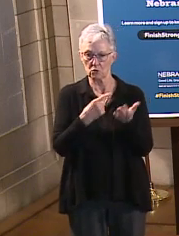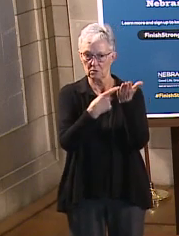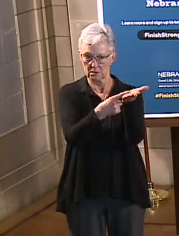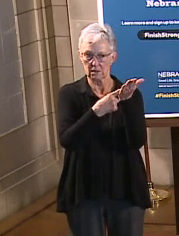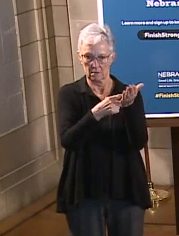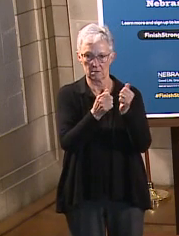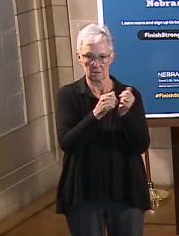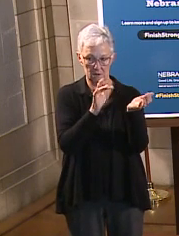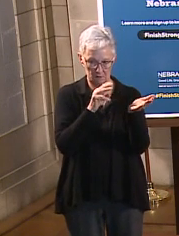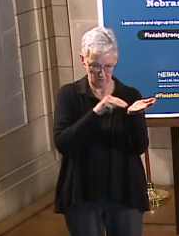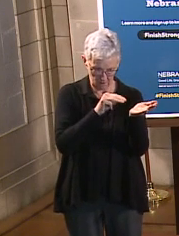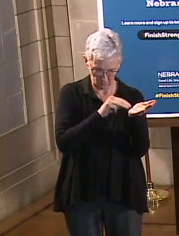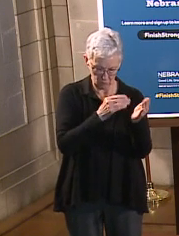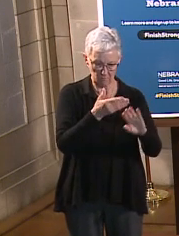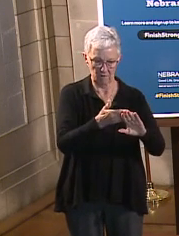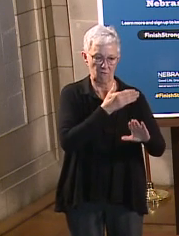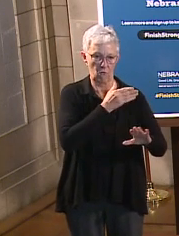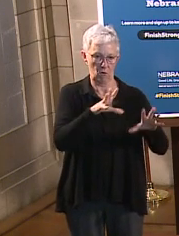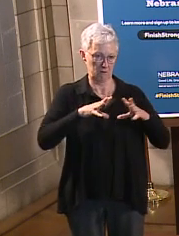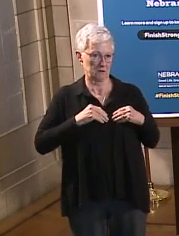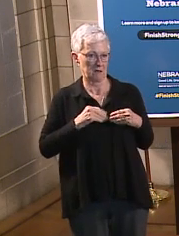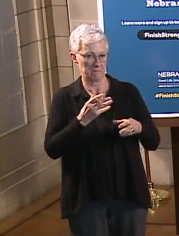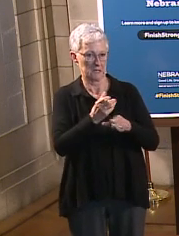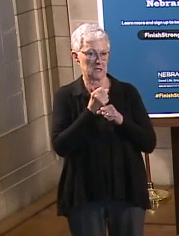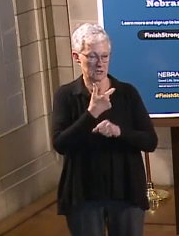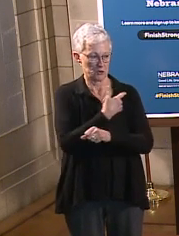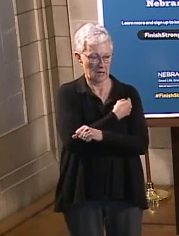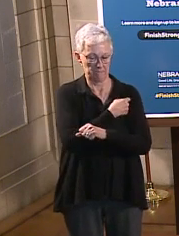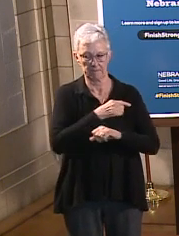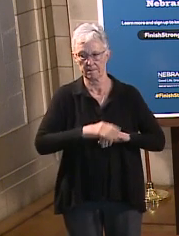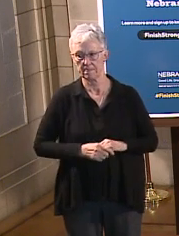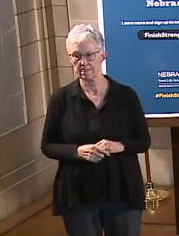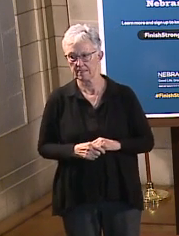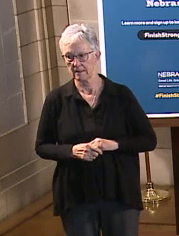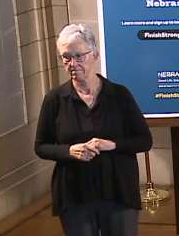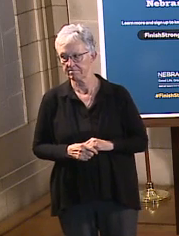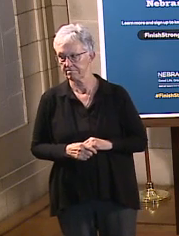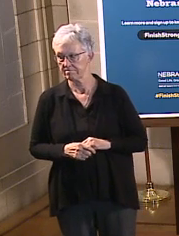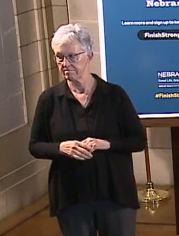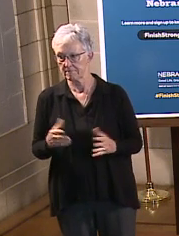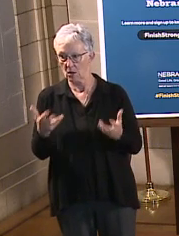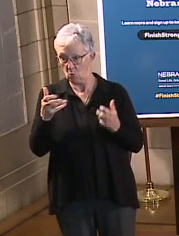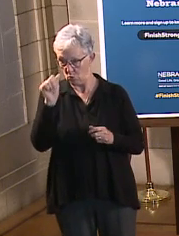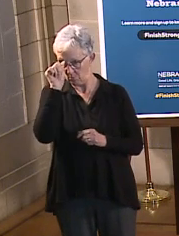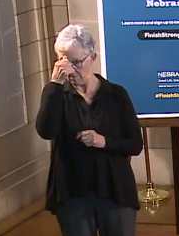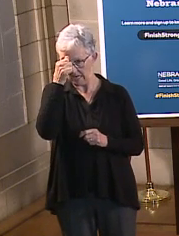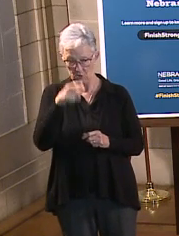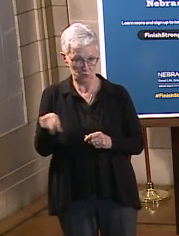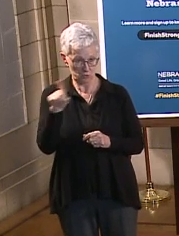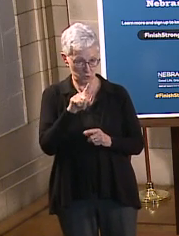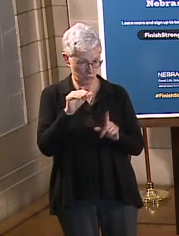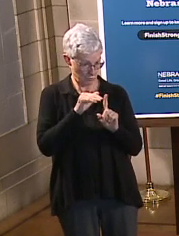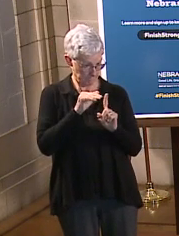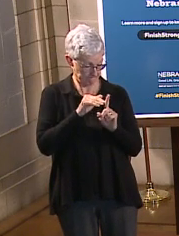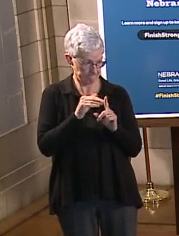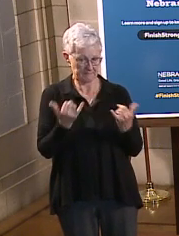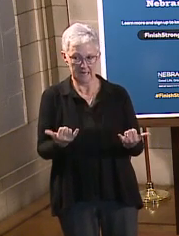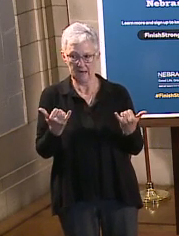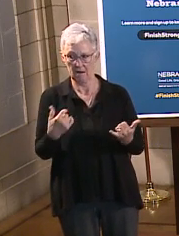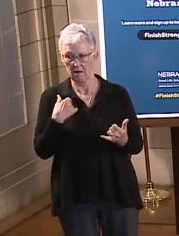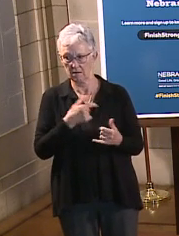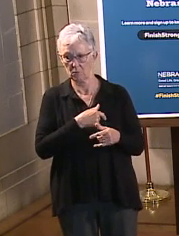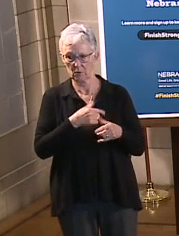provider. So as I close, I want to remind everyone that the that Nebraska is now phase 2b,